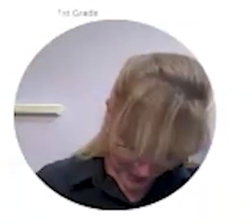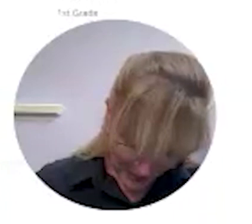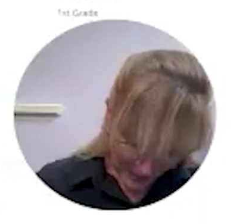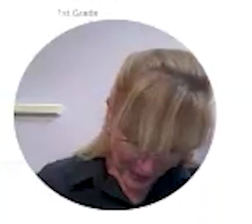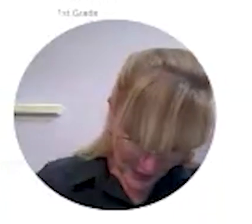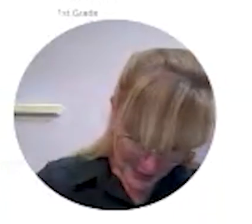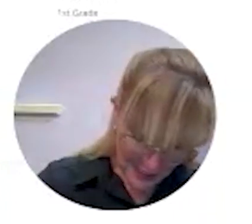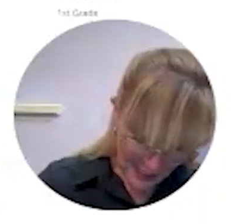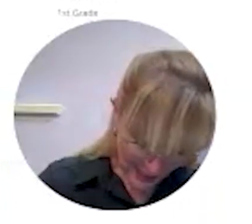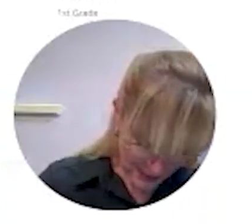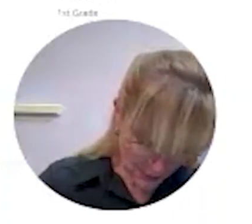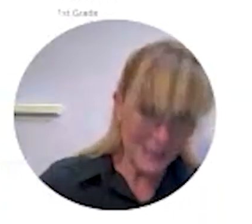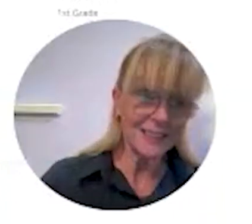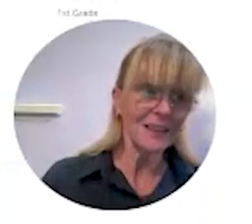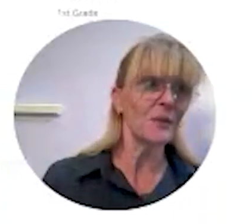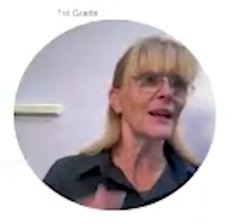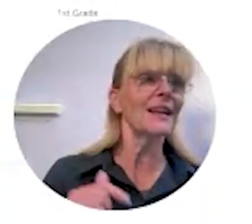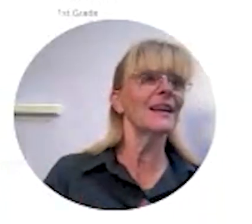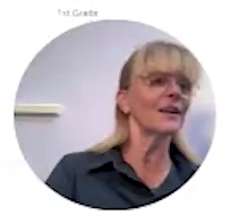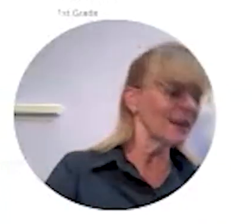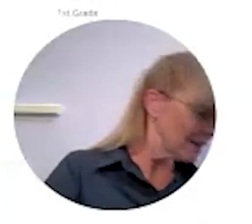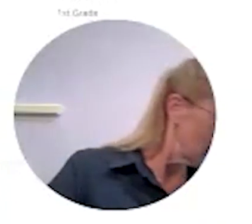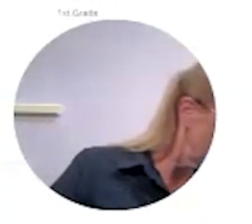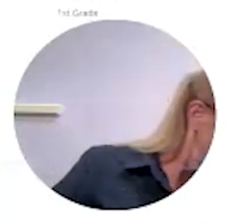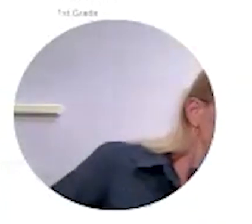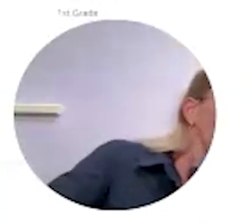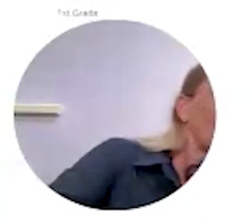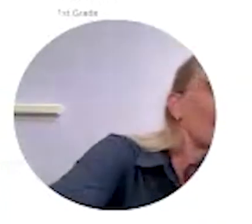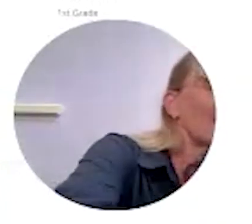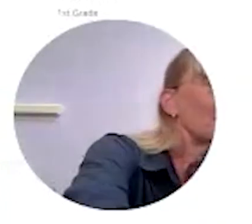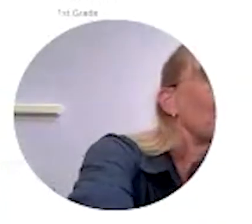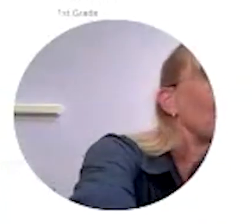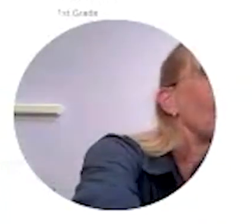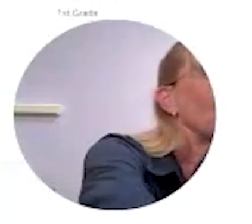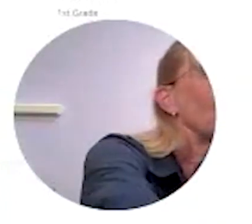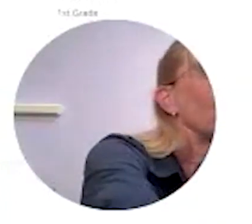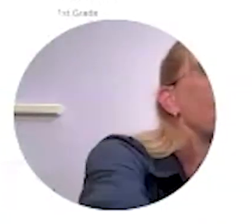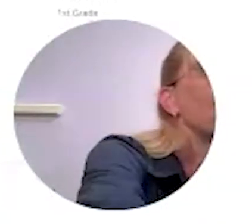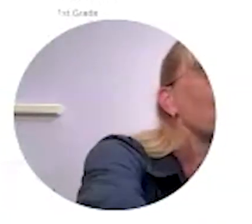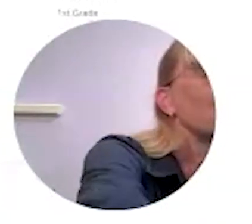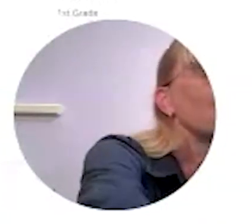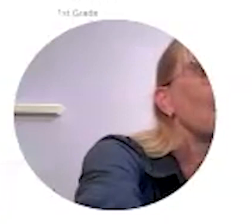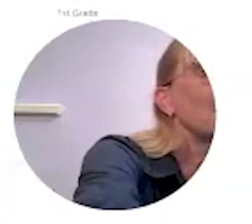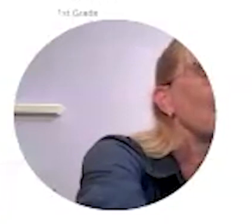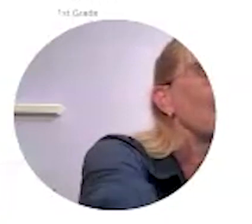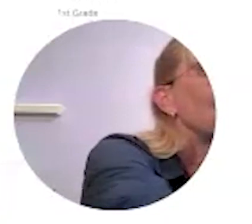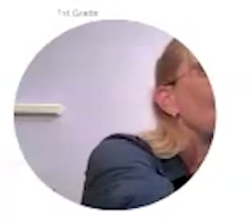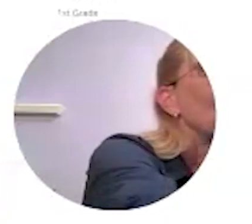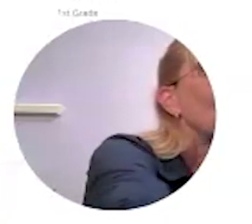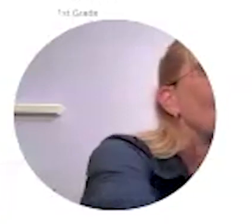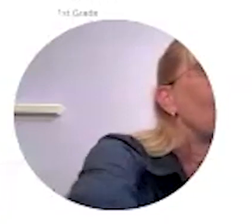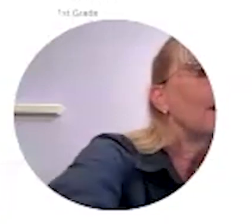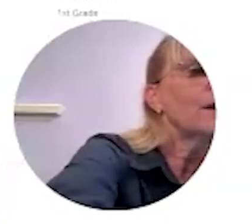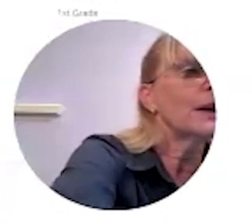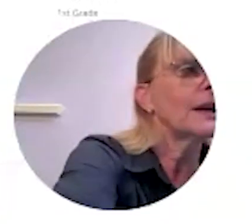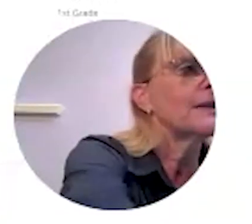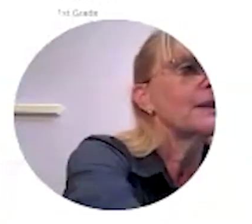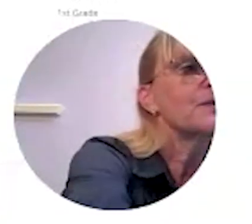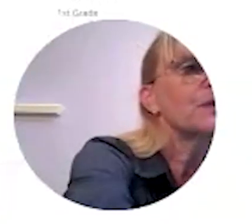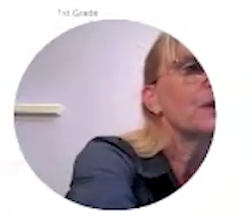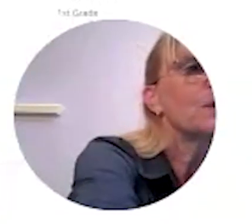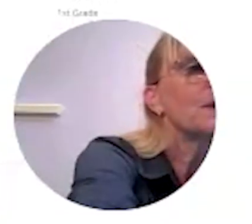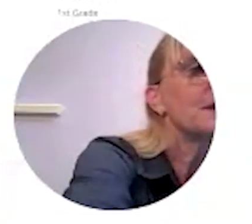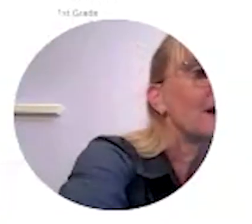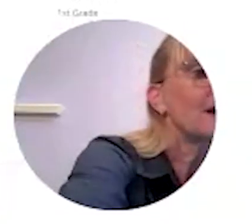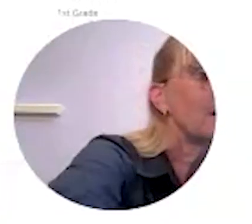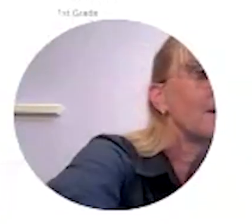here is the next one right here now let me um let me look right here and get